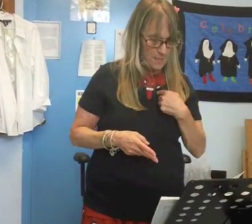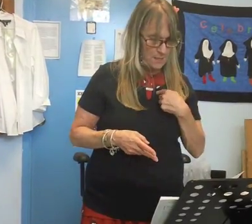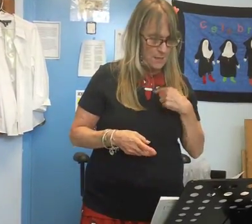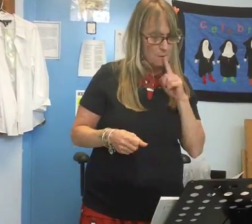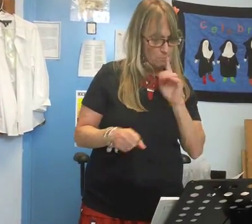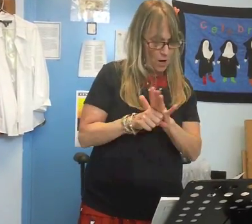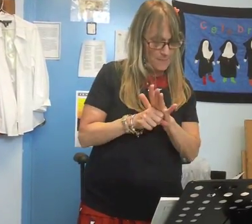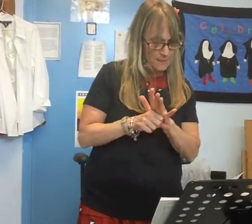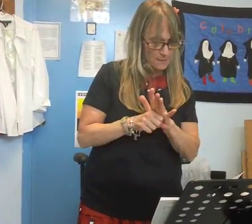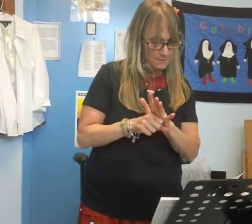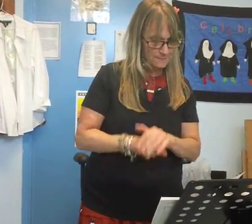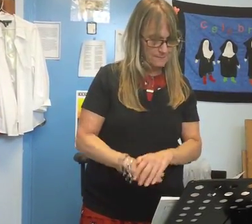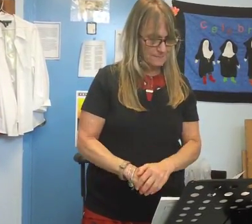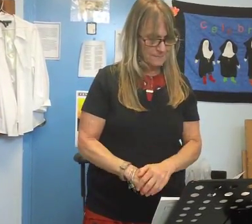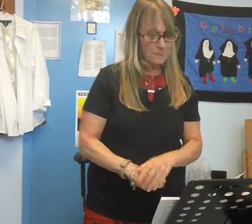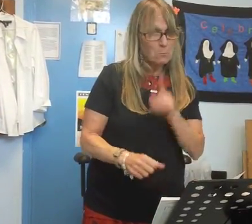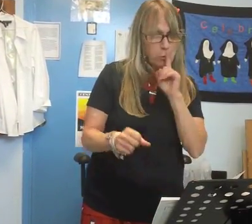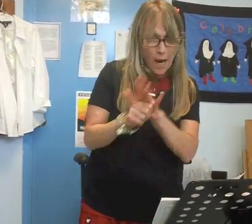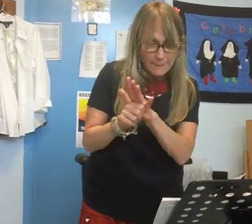promise promise